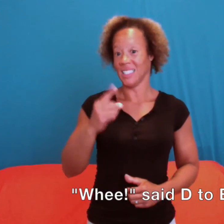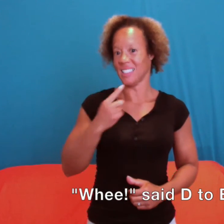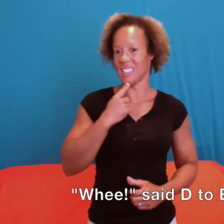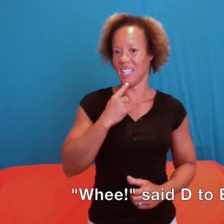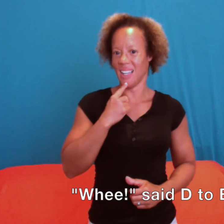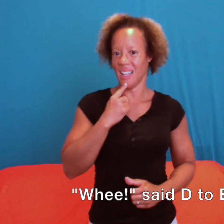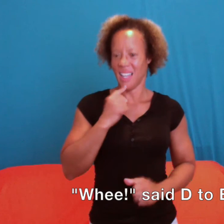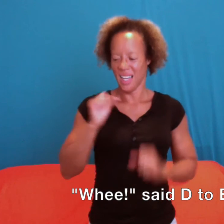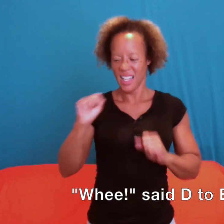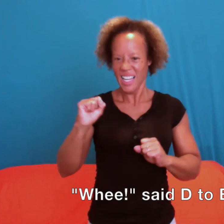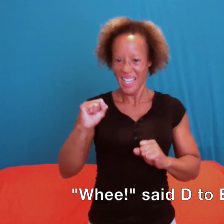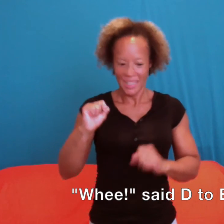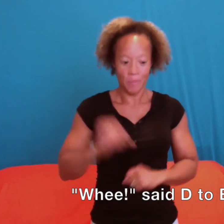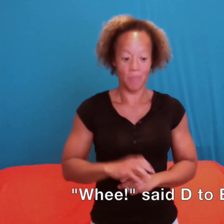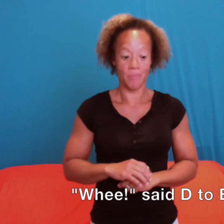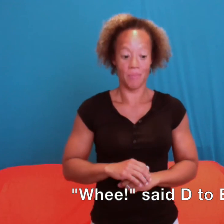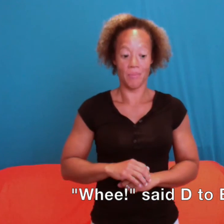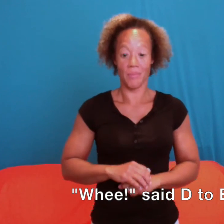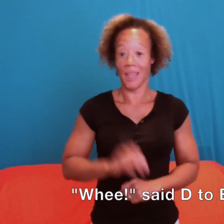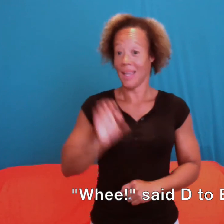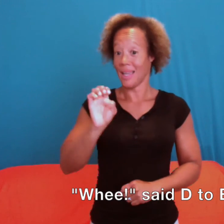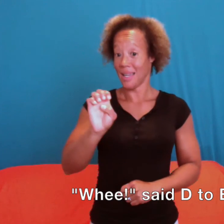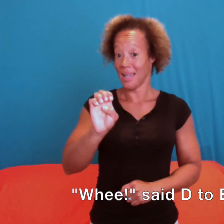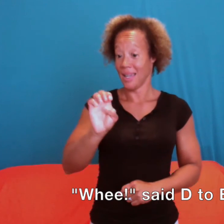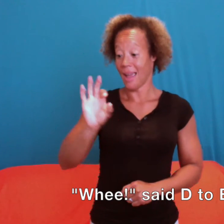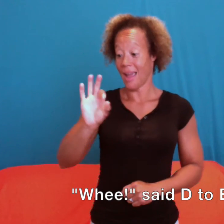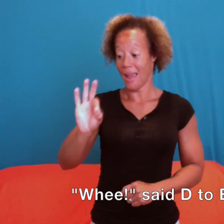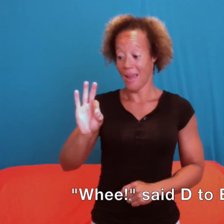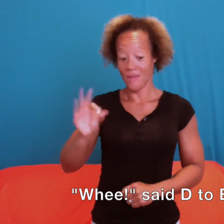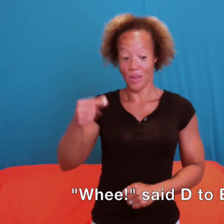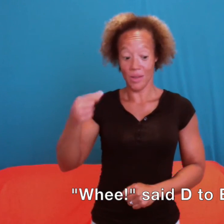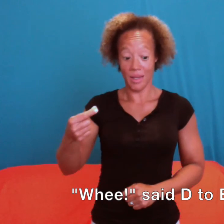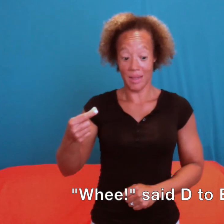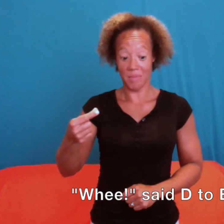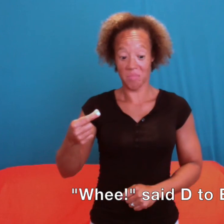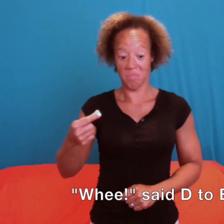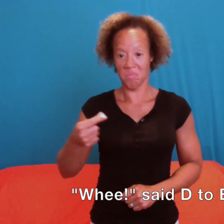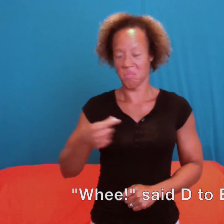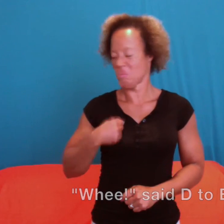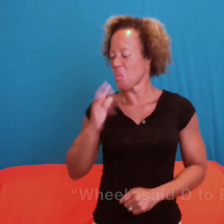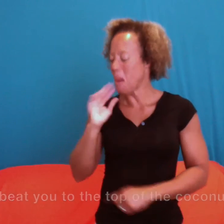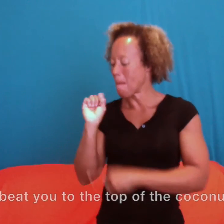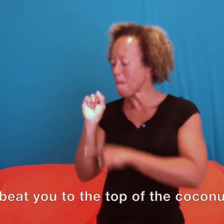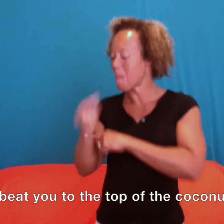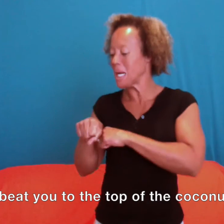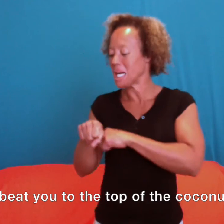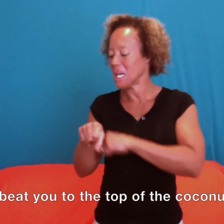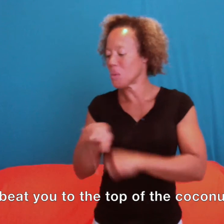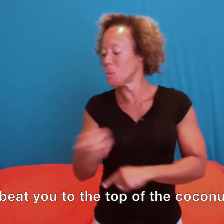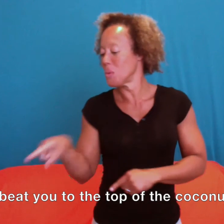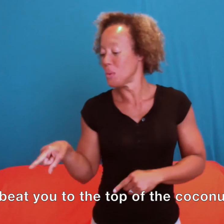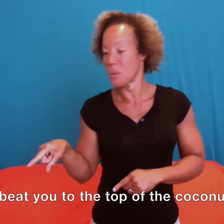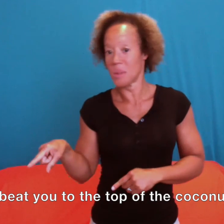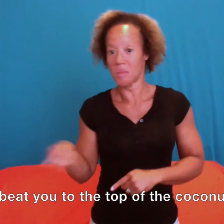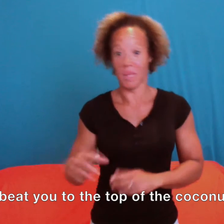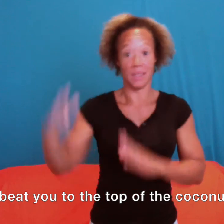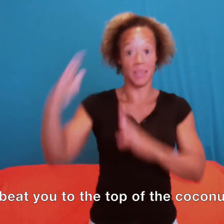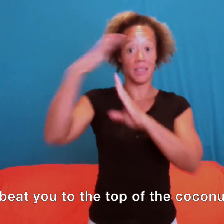Whee! said D to E, F, G. I'll beat you to the top